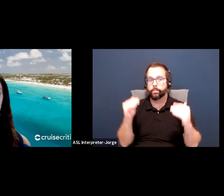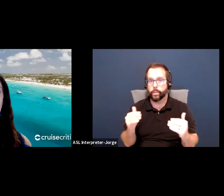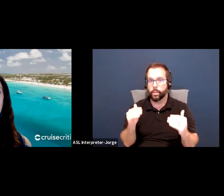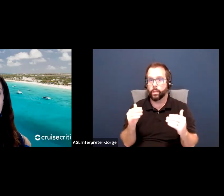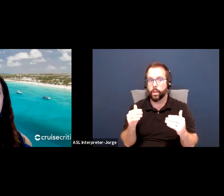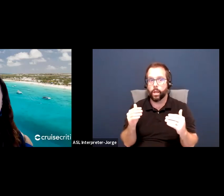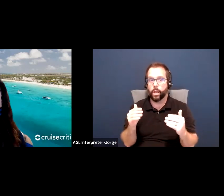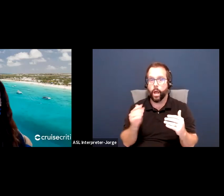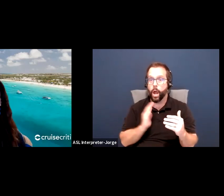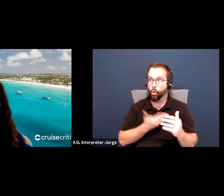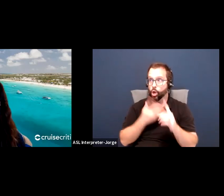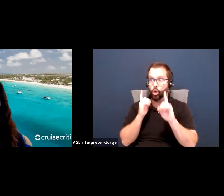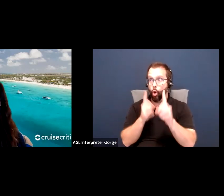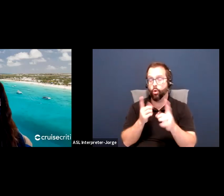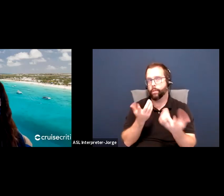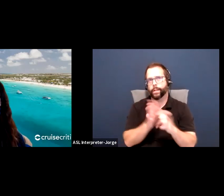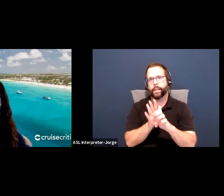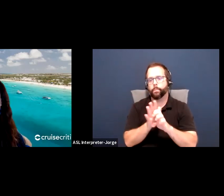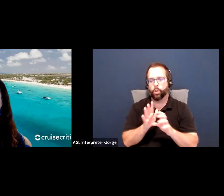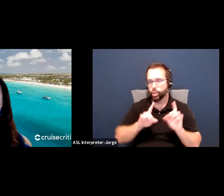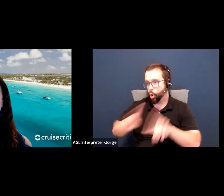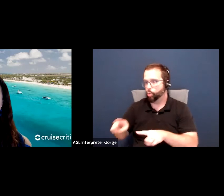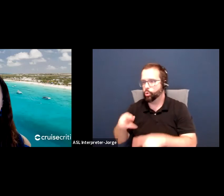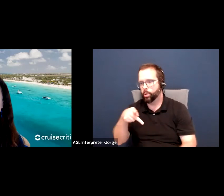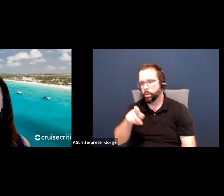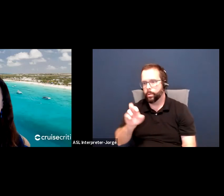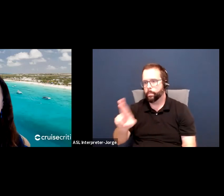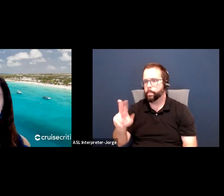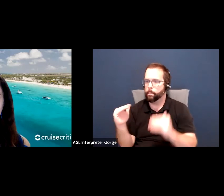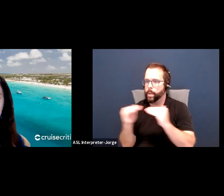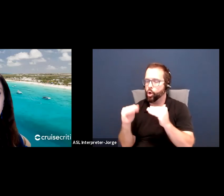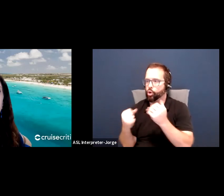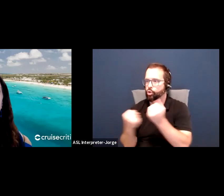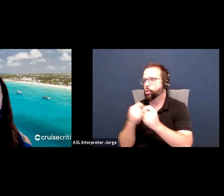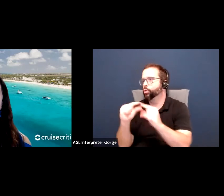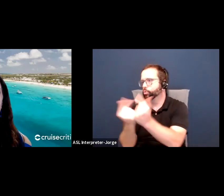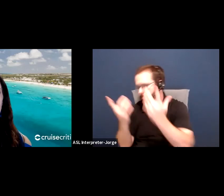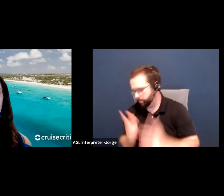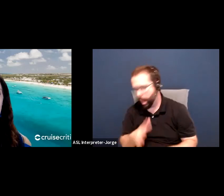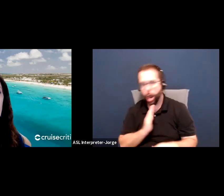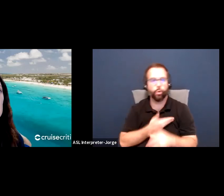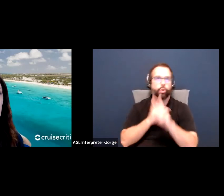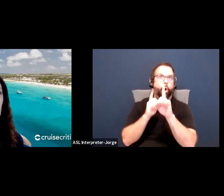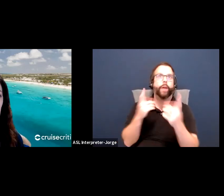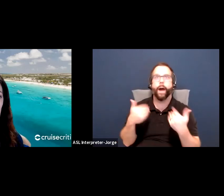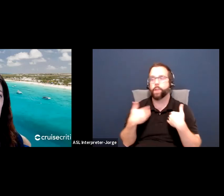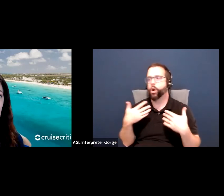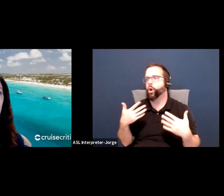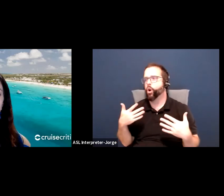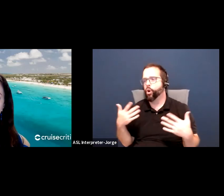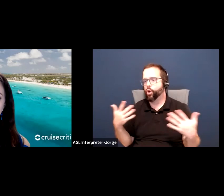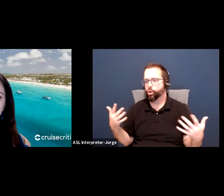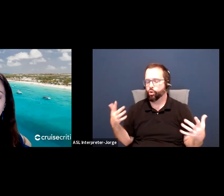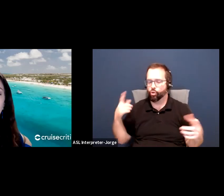support group. Our goal is, let's say, to start a cross-disability peer support group